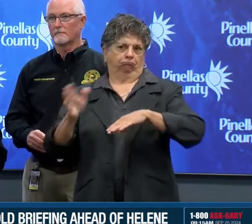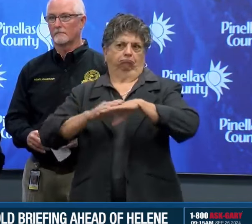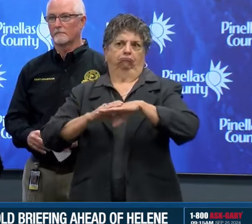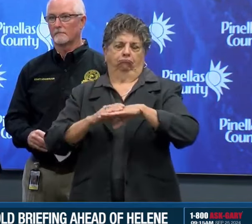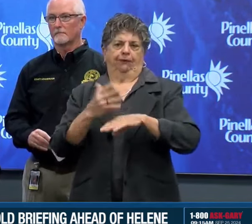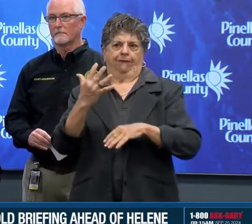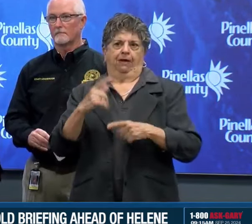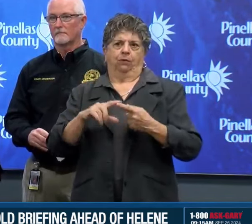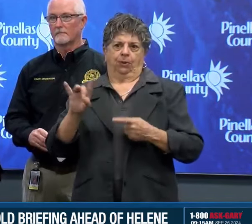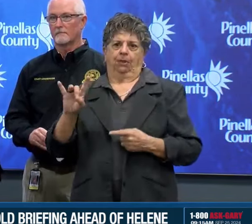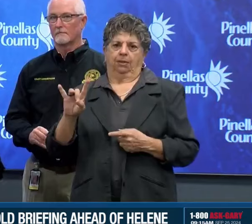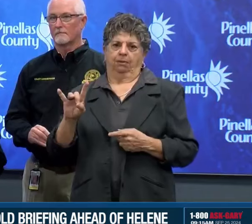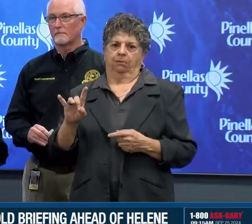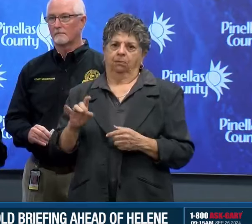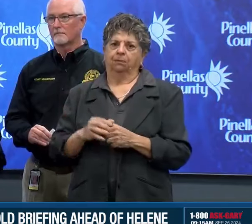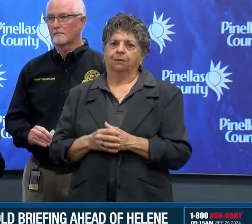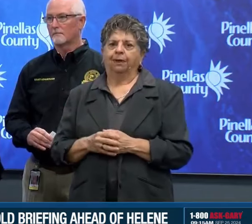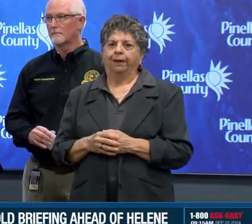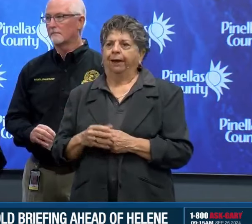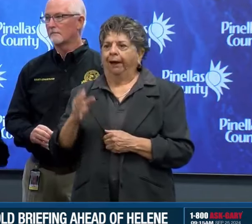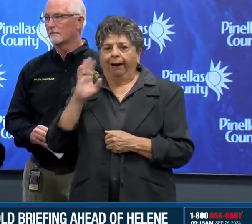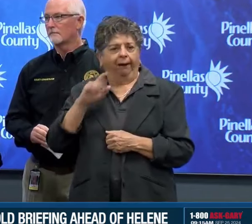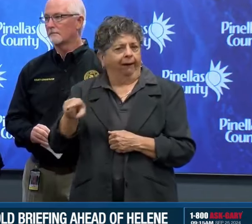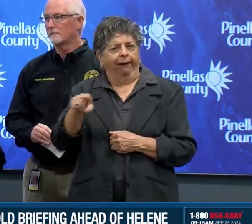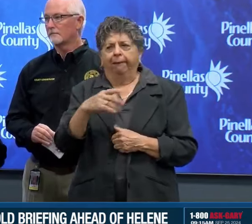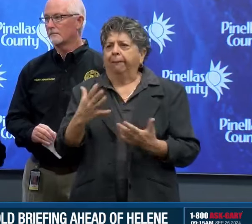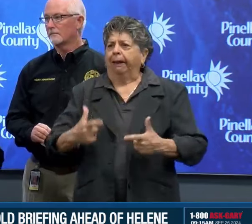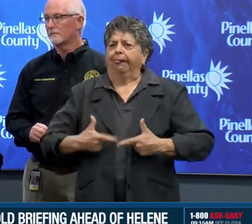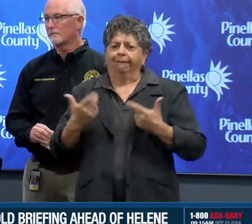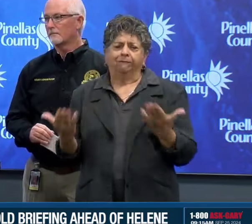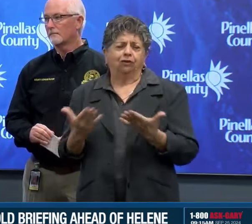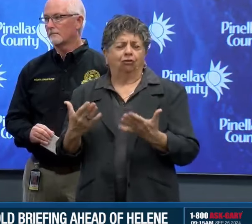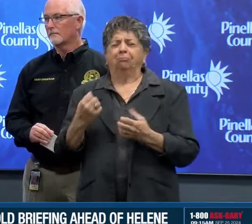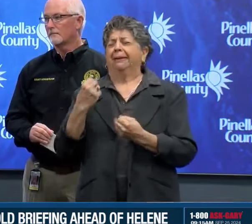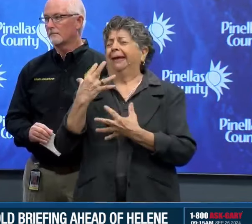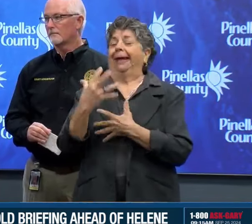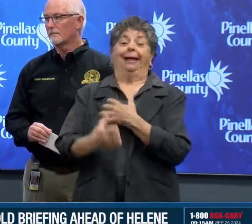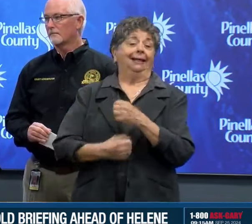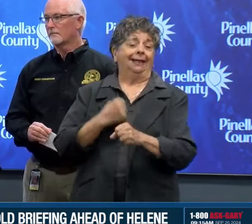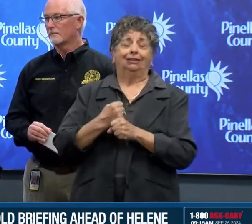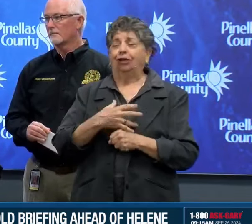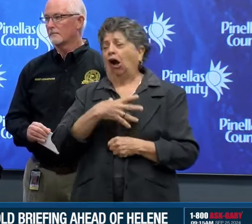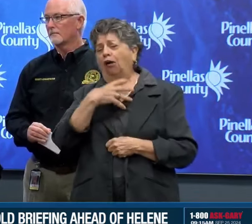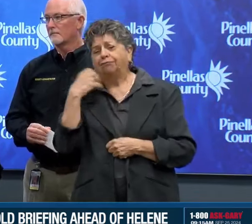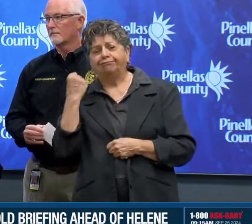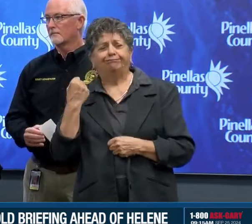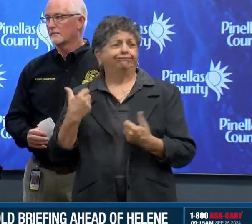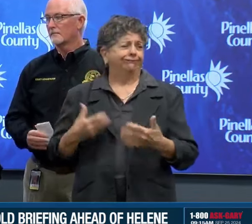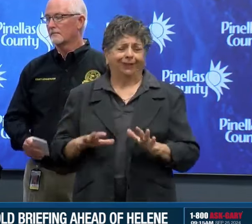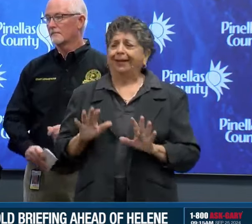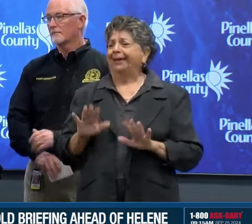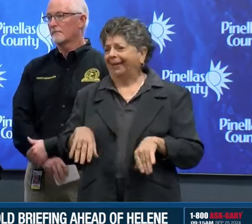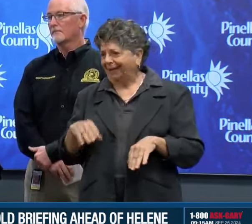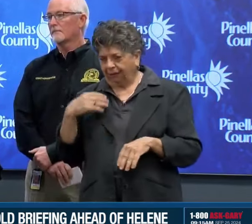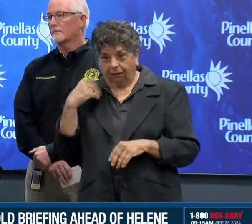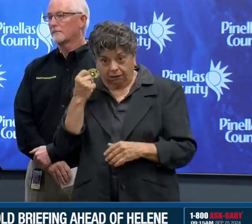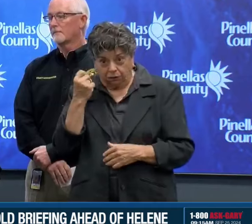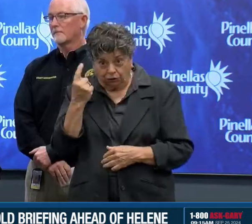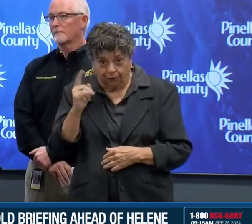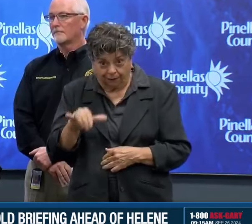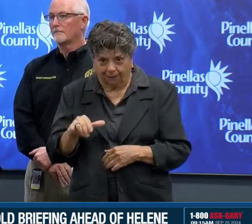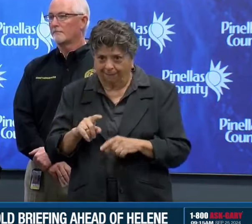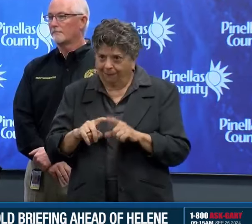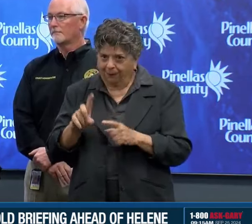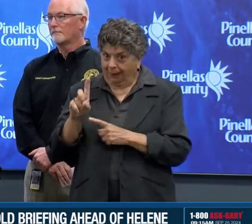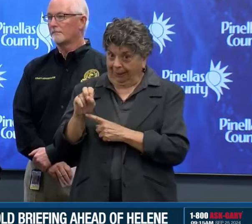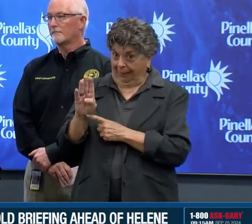Maybe some people have lived here their entire lives. They've never seen this. We heard this story after Debbie, right? People that have lived here and they've never